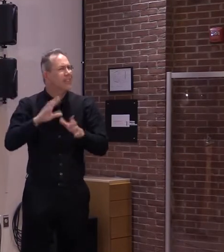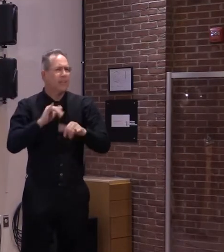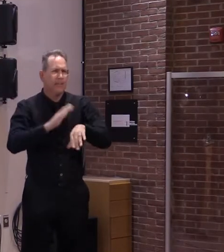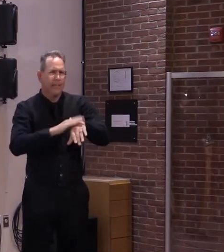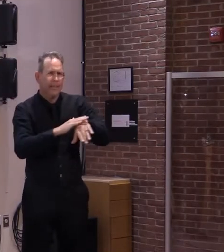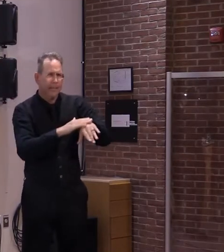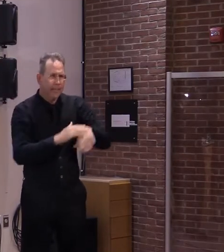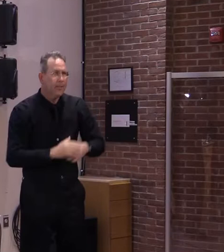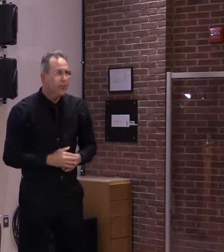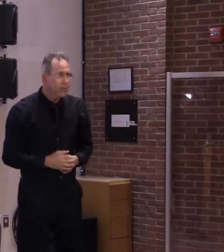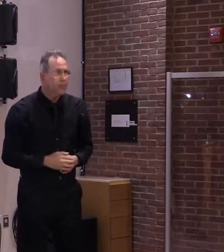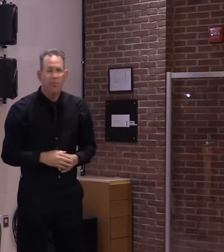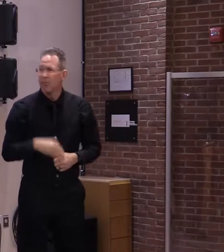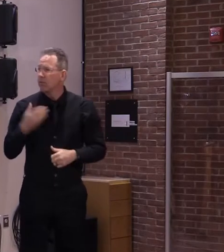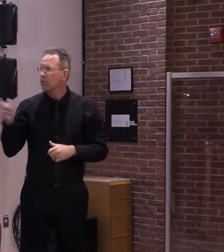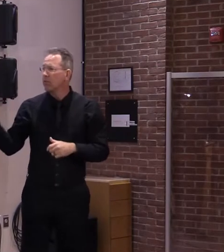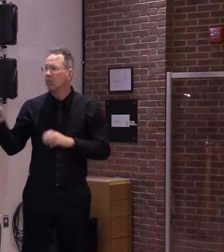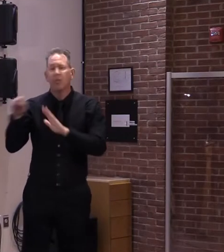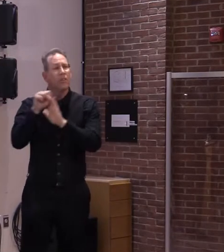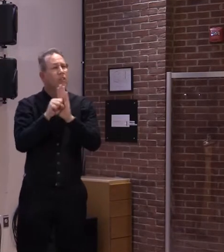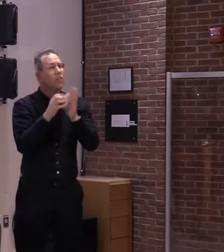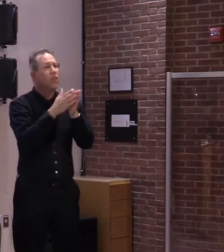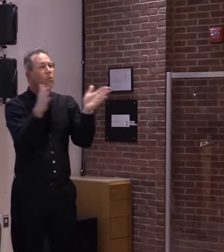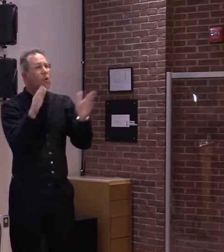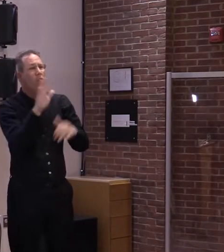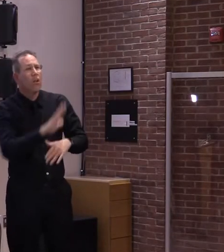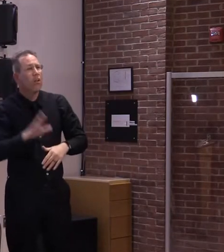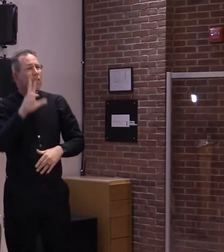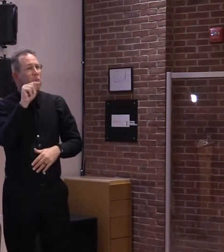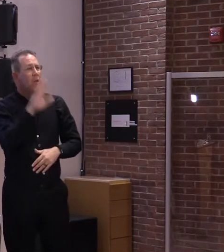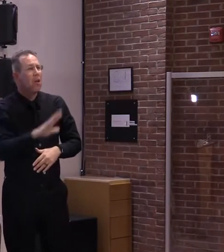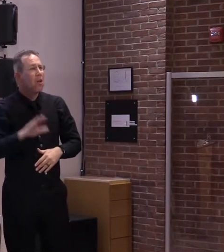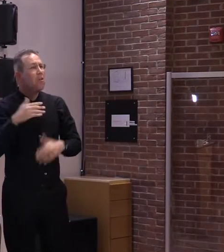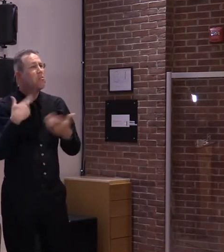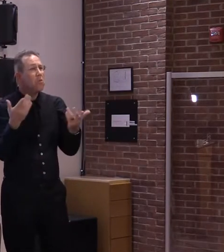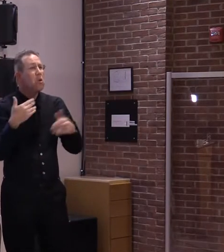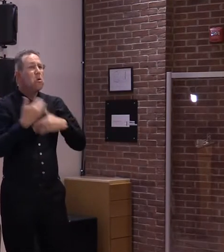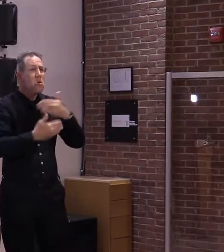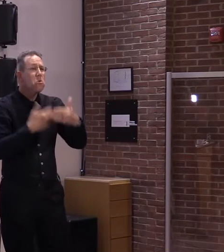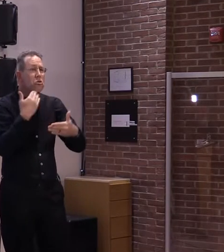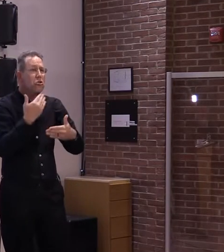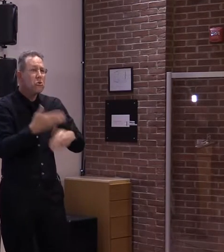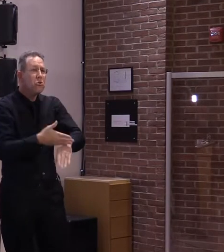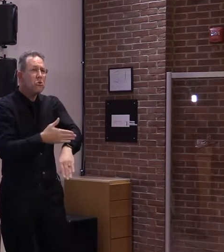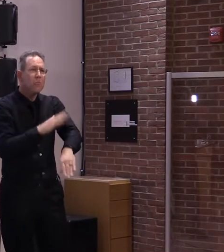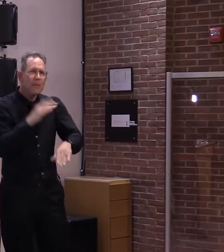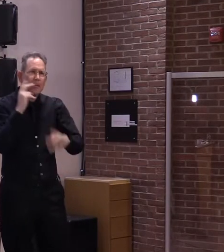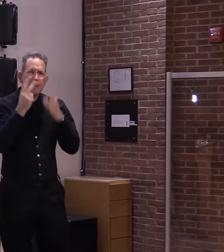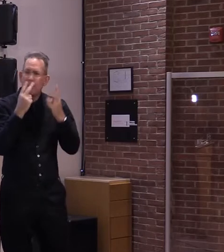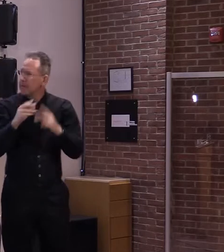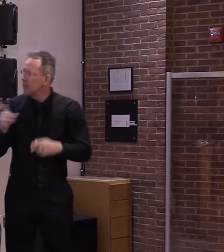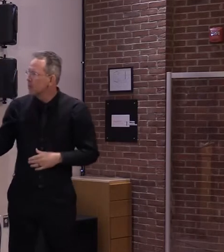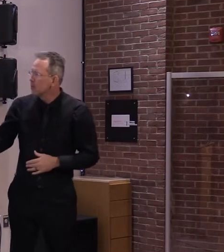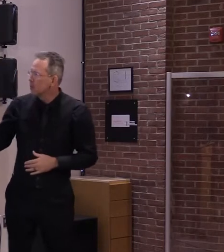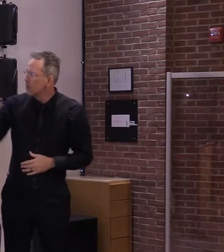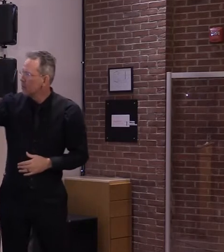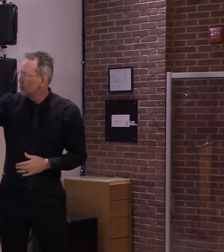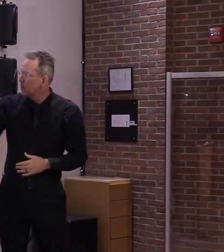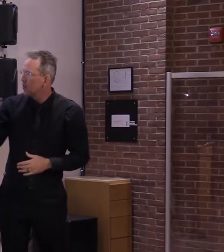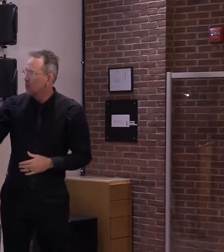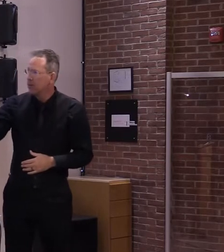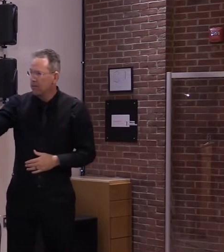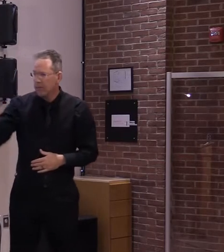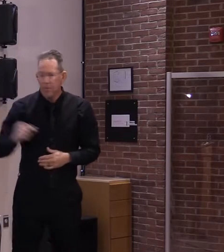also generally improved across the state, with 13 of Vermont's 14 counties seeing their case rates fall, including a